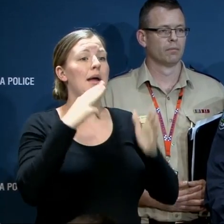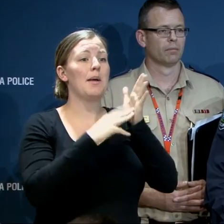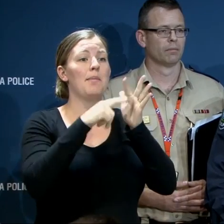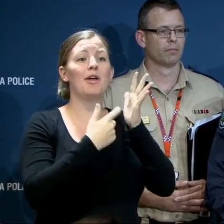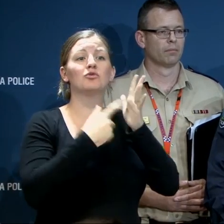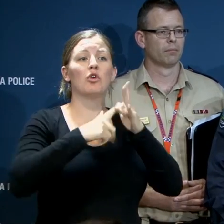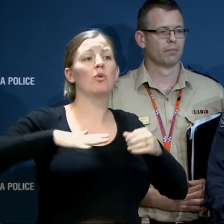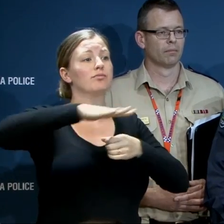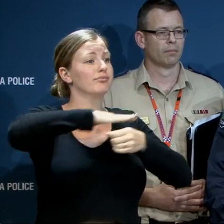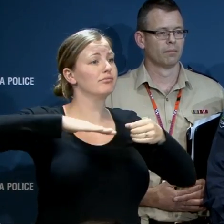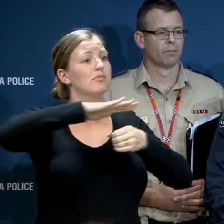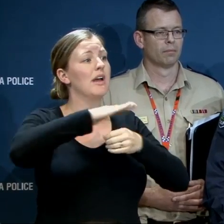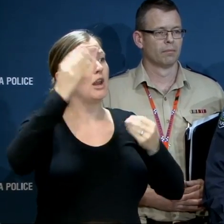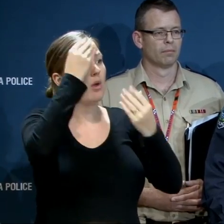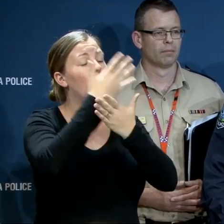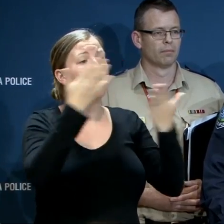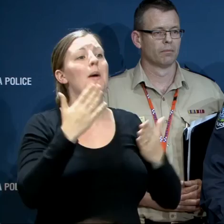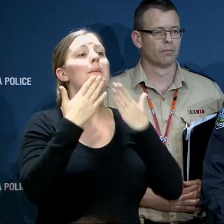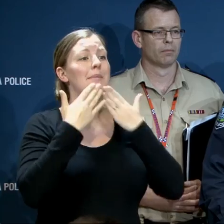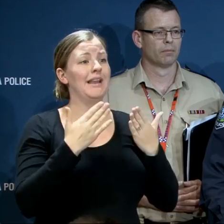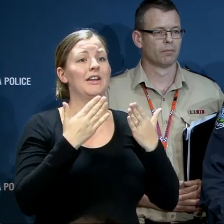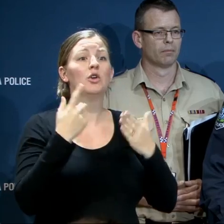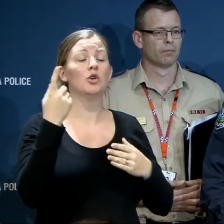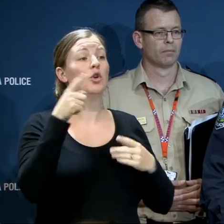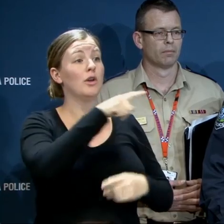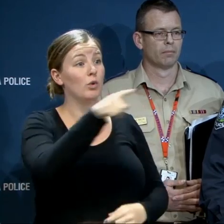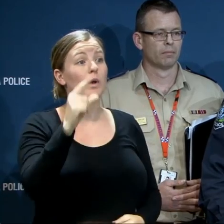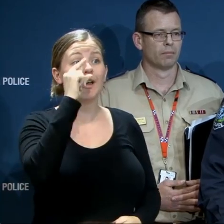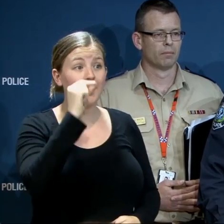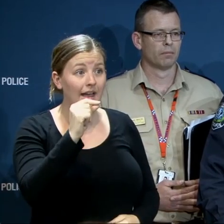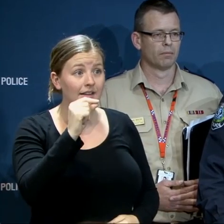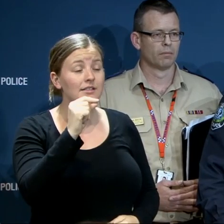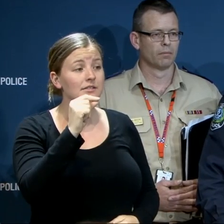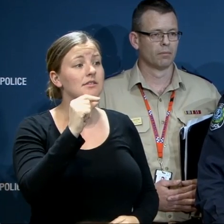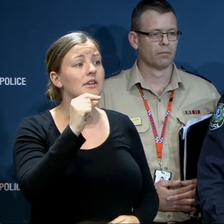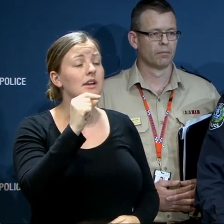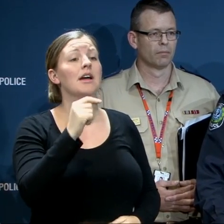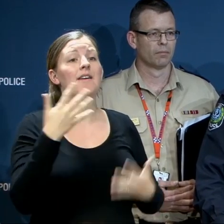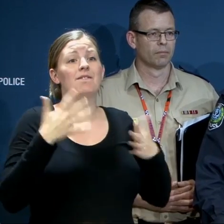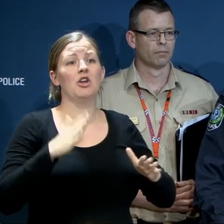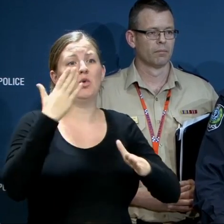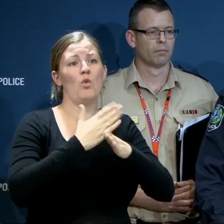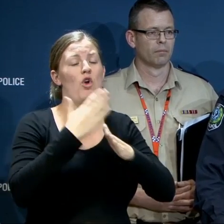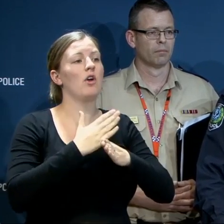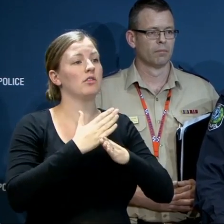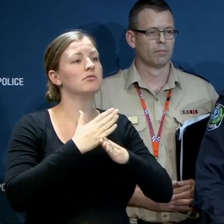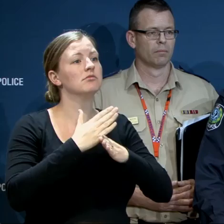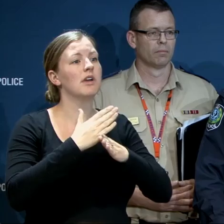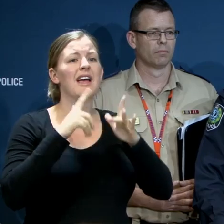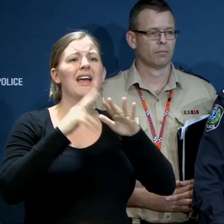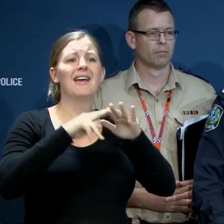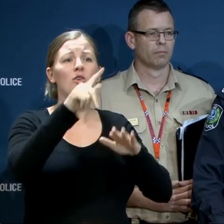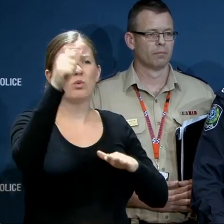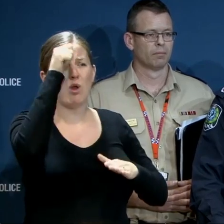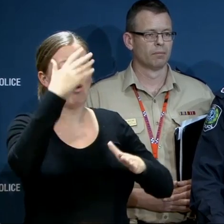of Adelaide recommending that people who are able to leave work, those who are performing non-essential